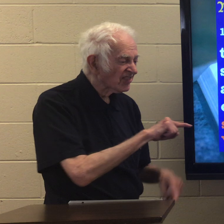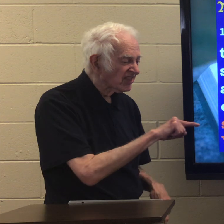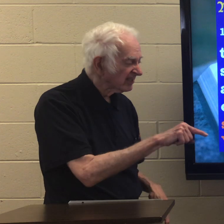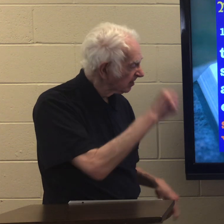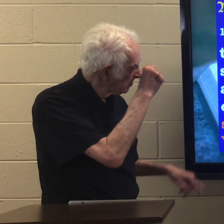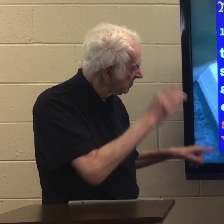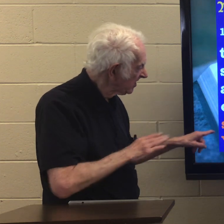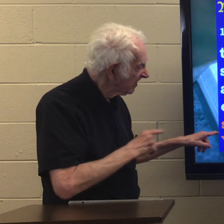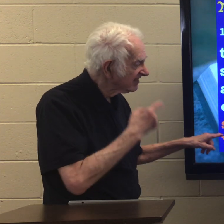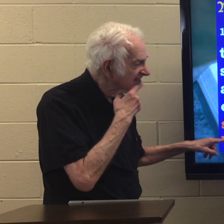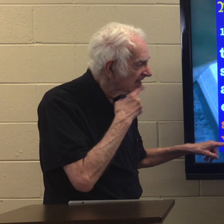These men said,